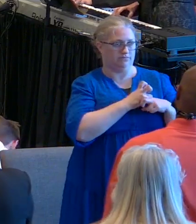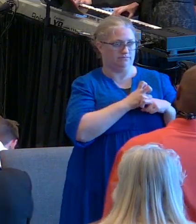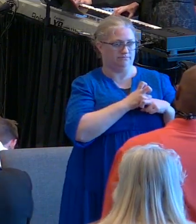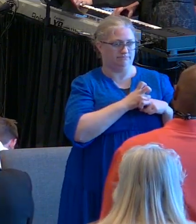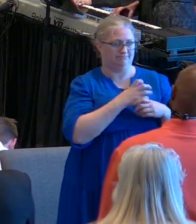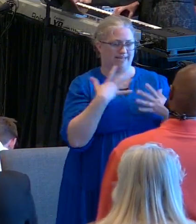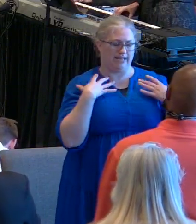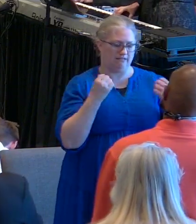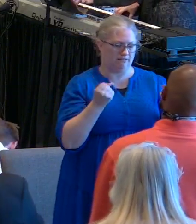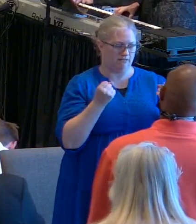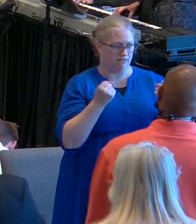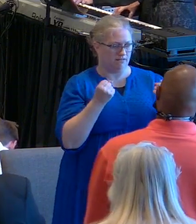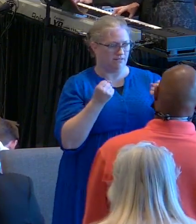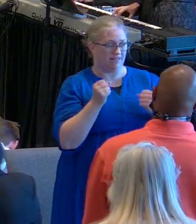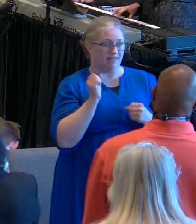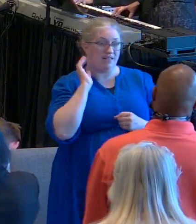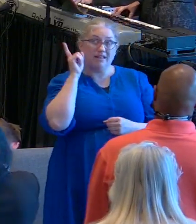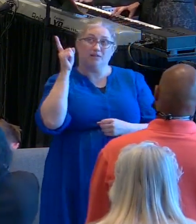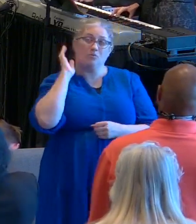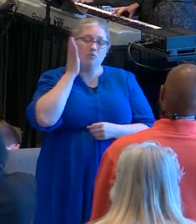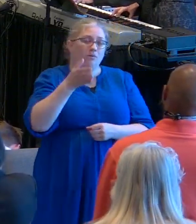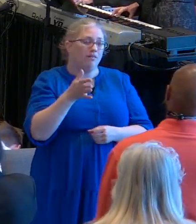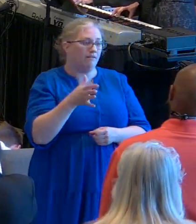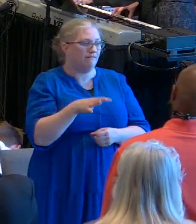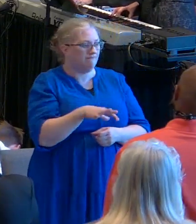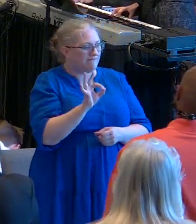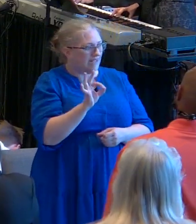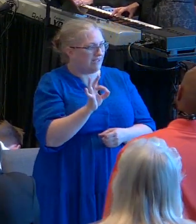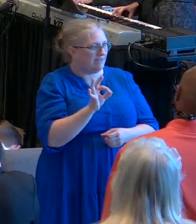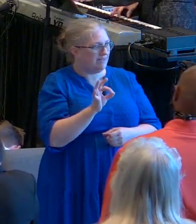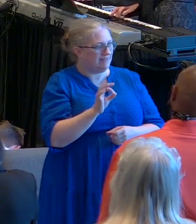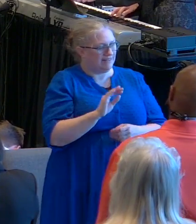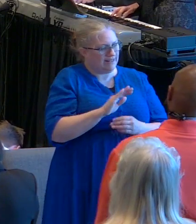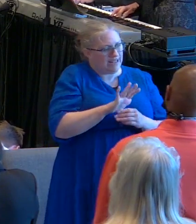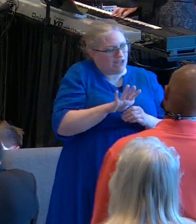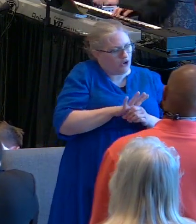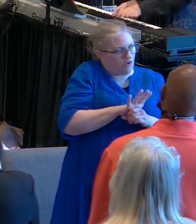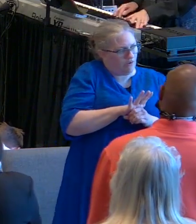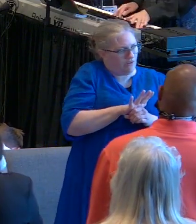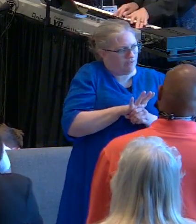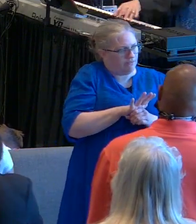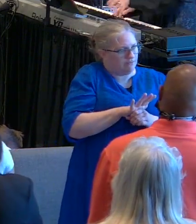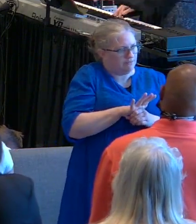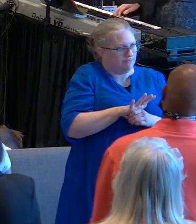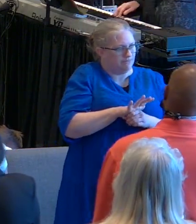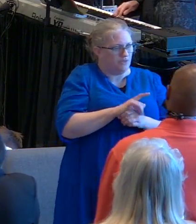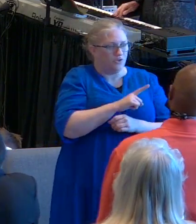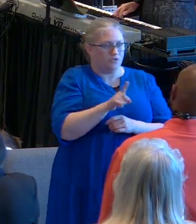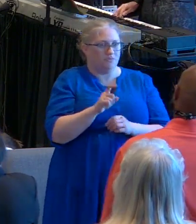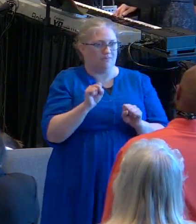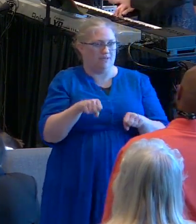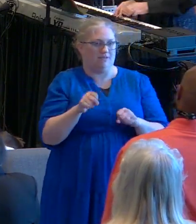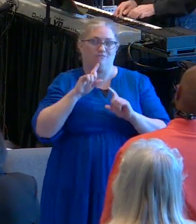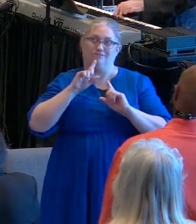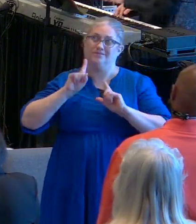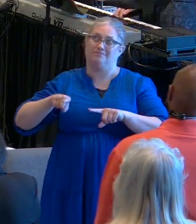find that place where you'll respond to him. He'll find it. He knows exactly where it is.